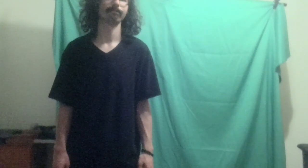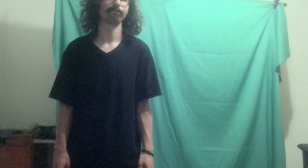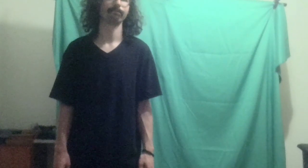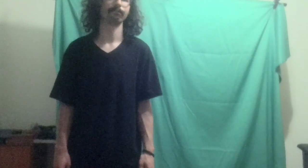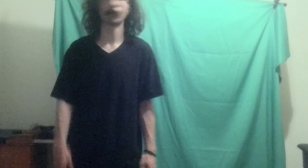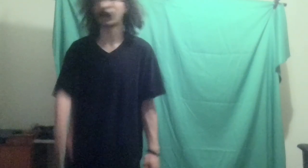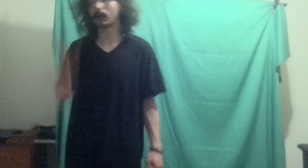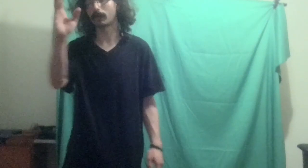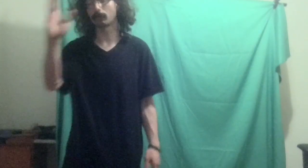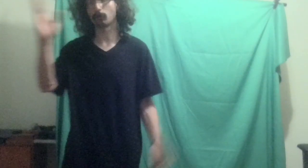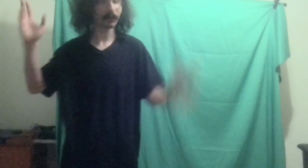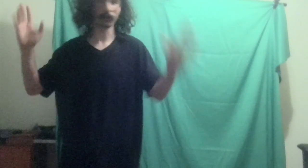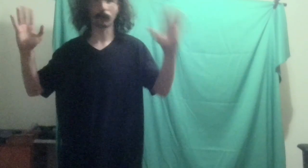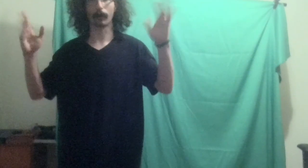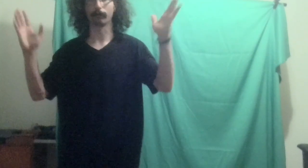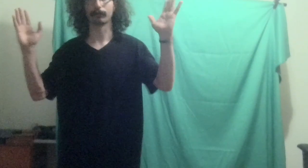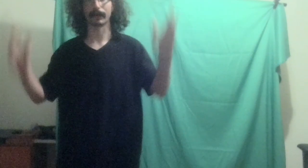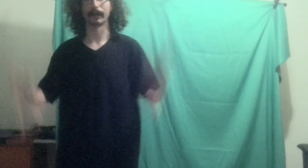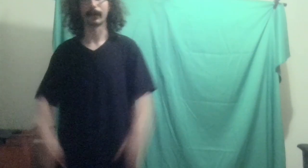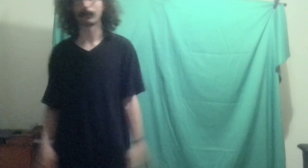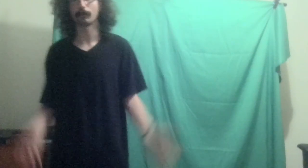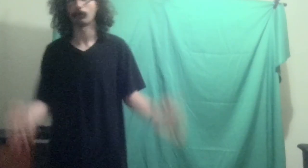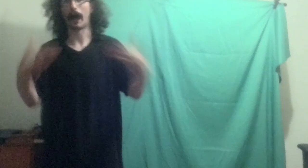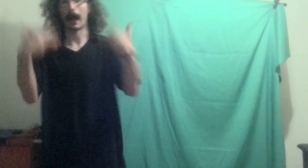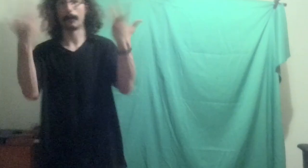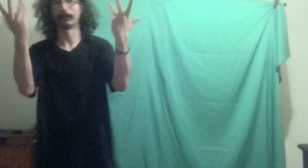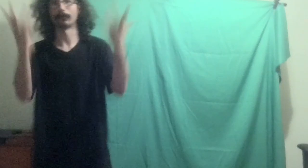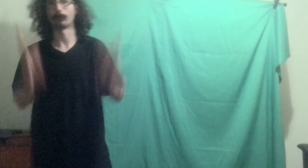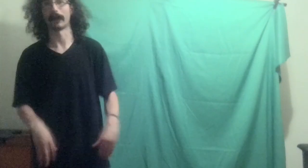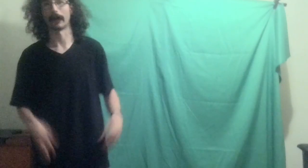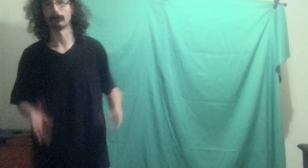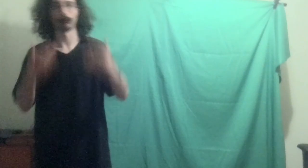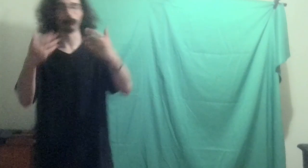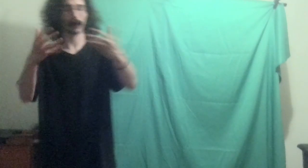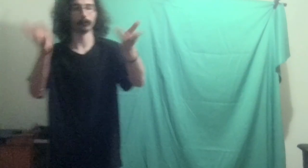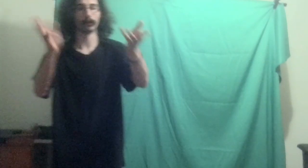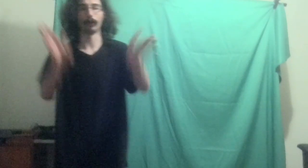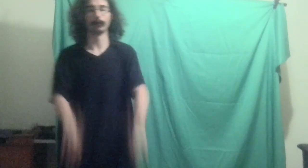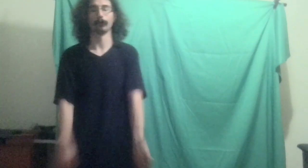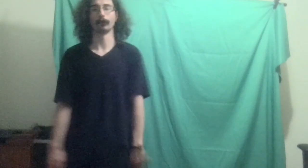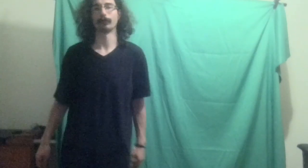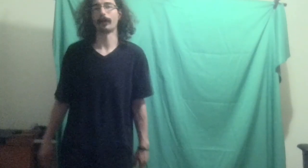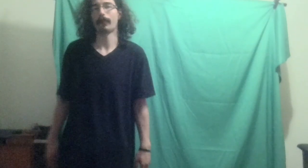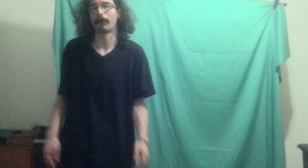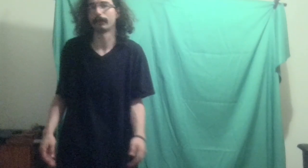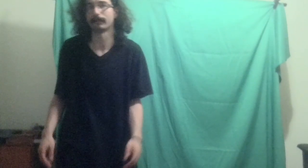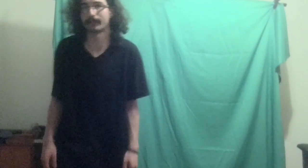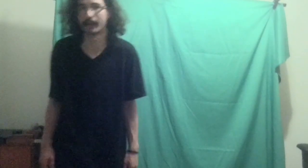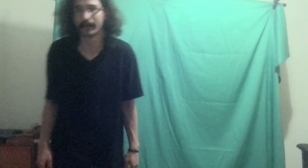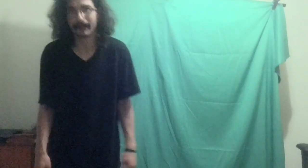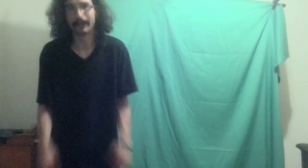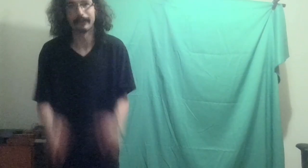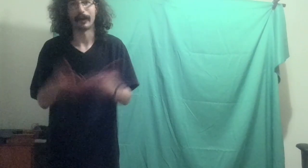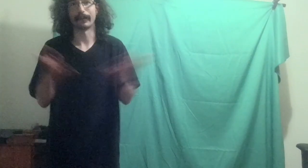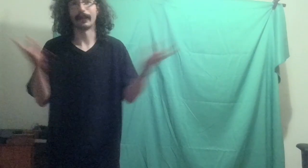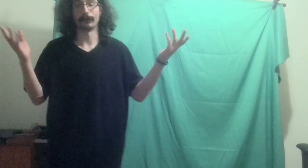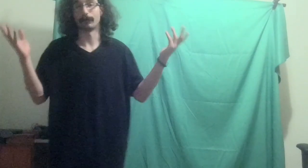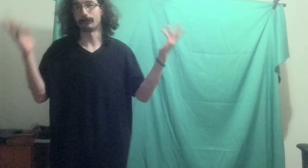so anyways, you guys got me off track again, this is what happens when I just ramble on and record my thoughts, again, this is just